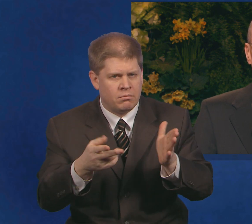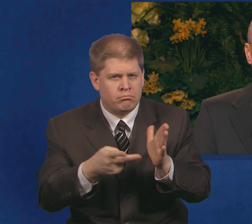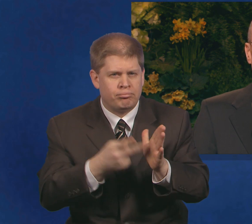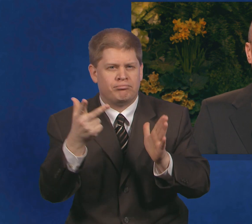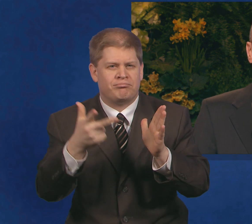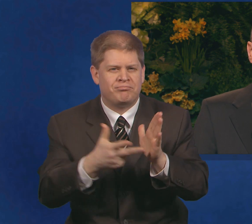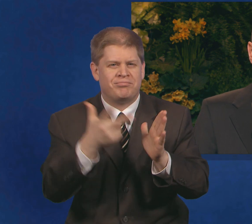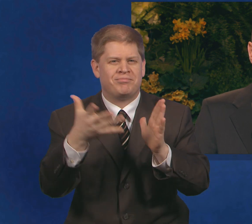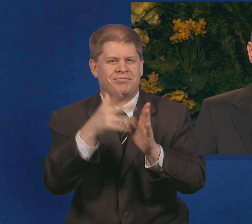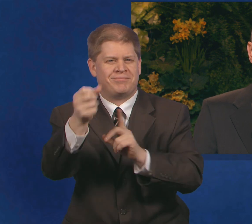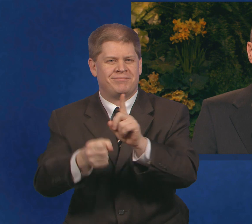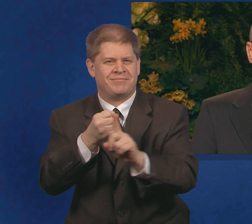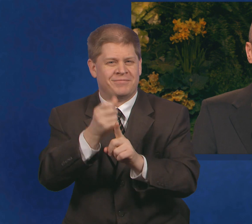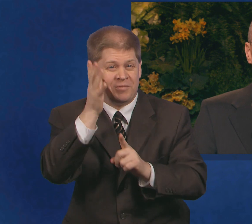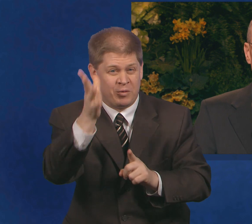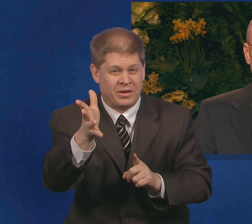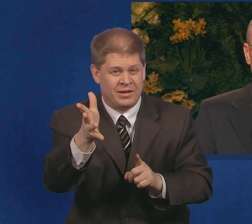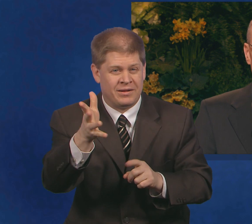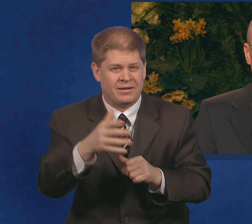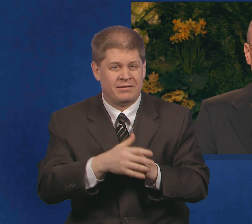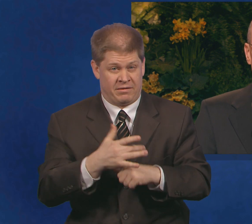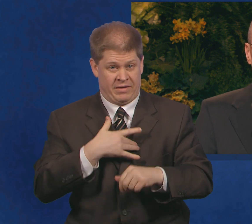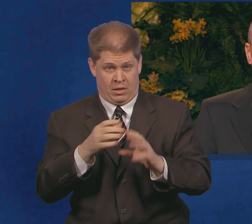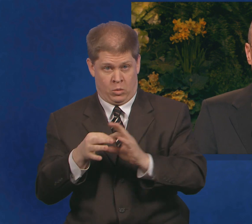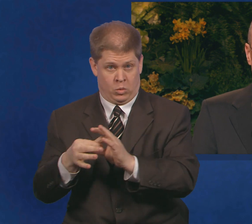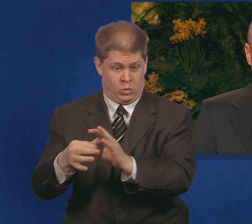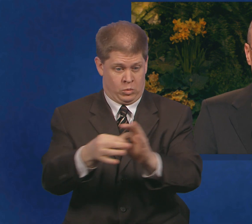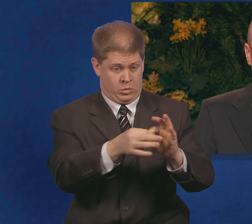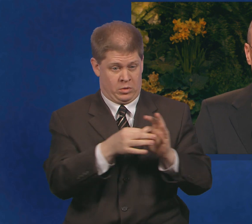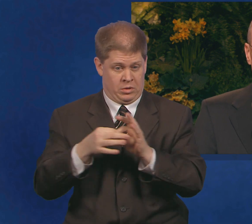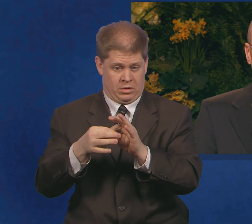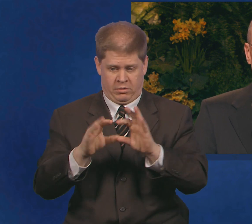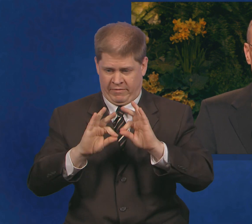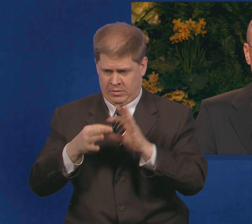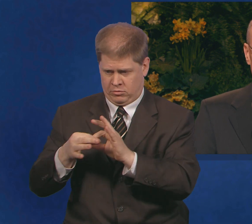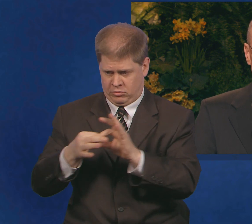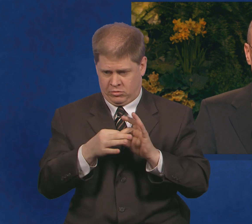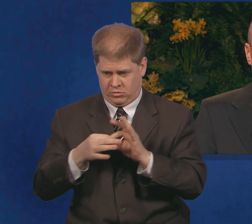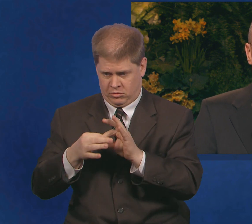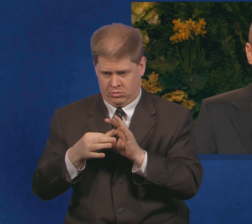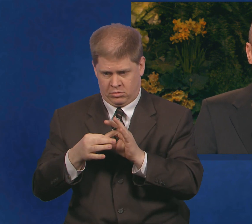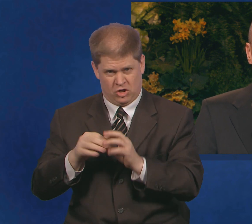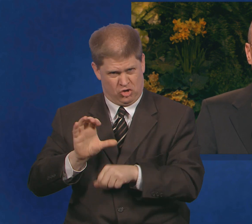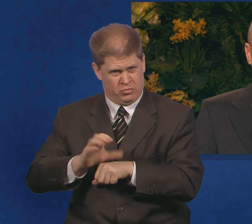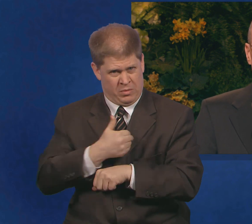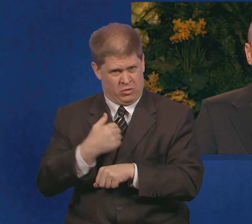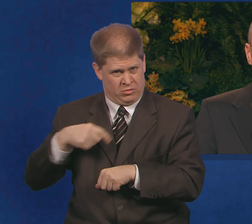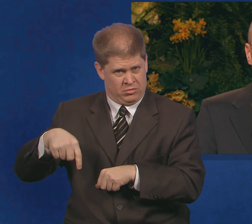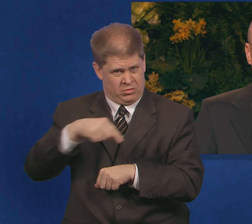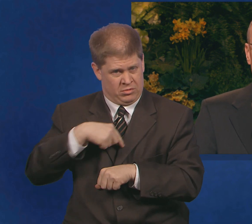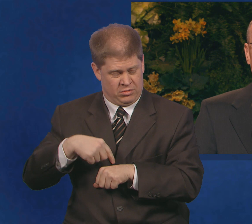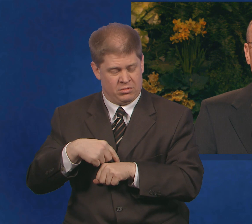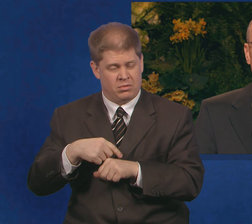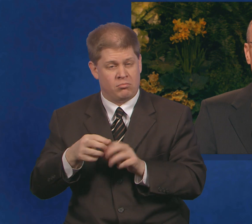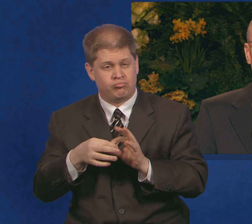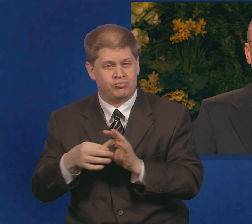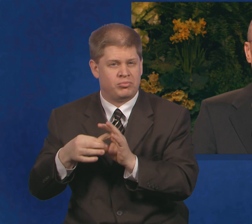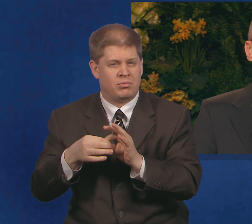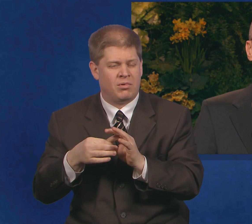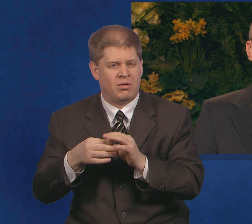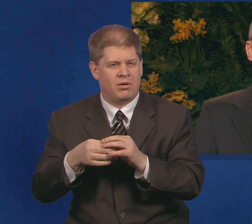give, and those feelings of unity in families, in the Church, and in communities will grow